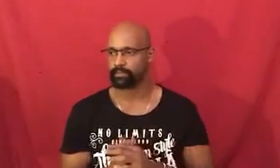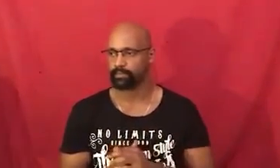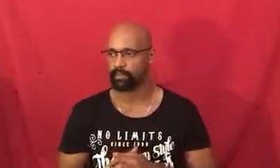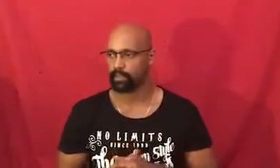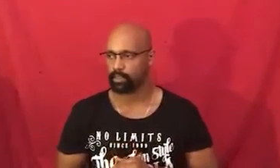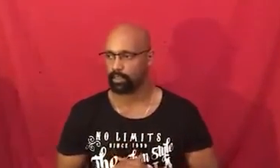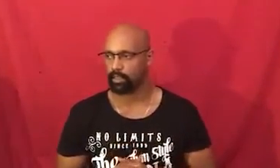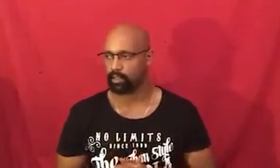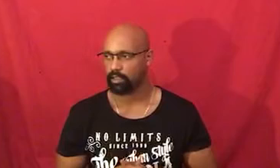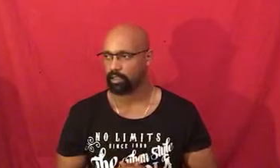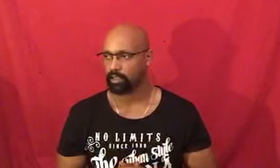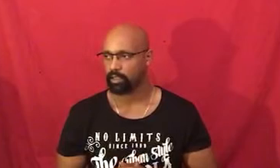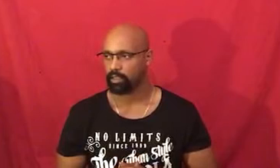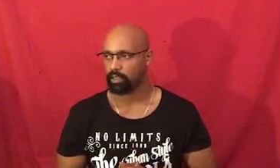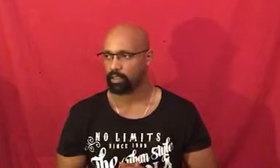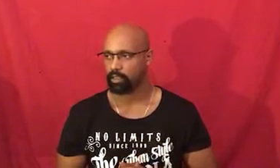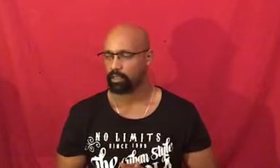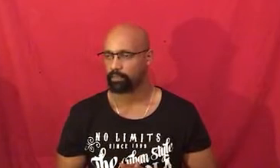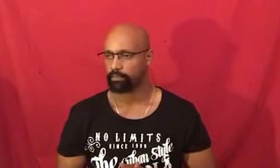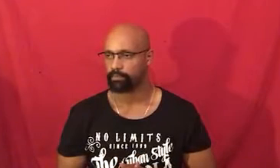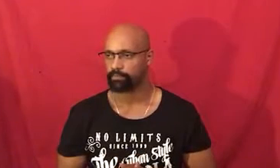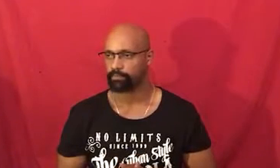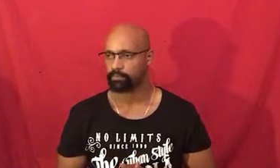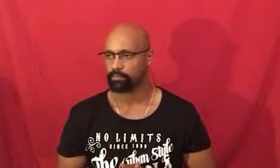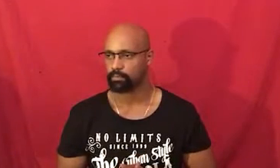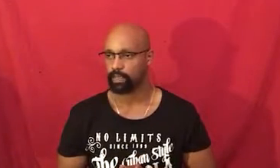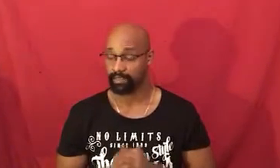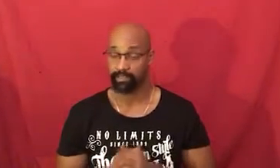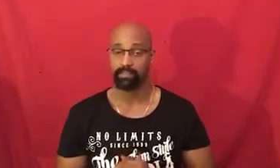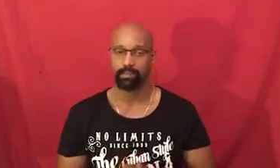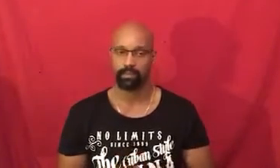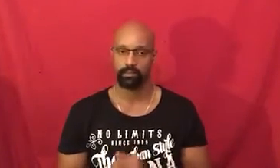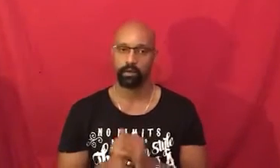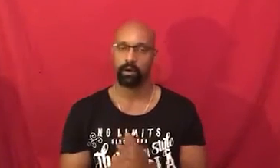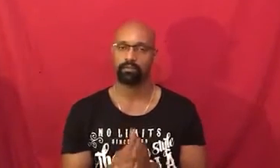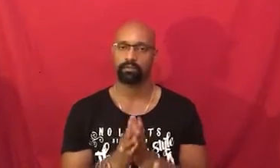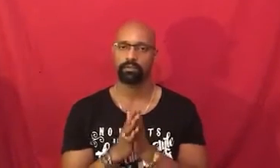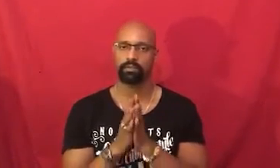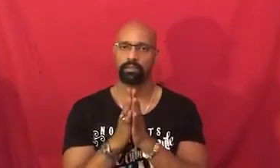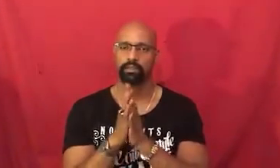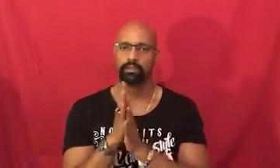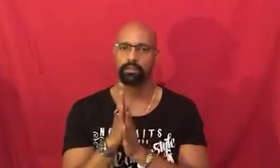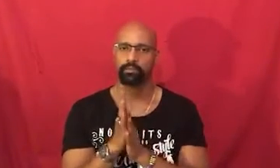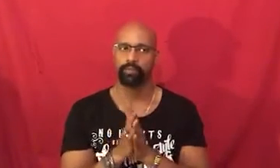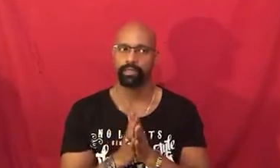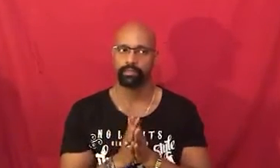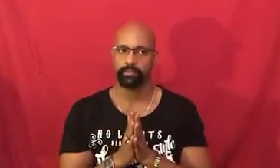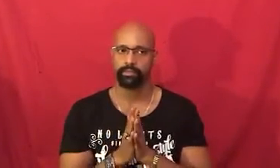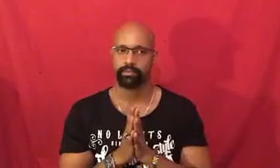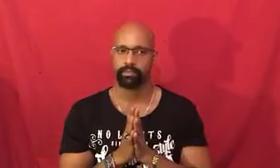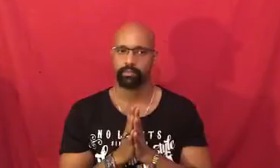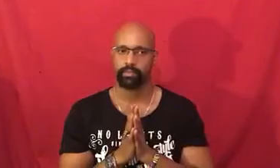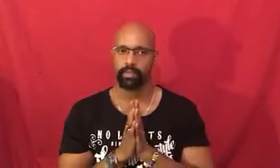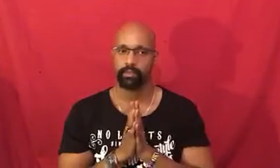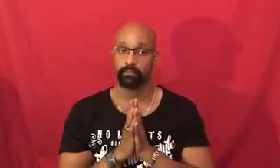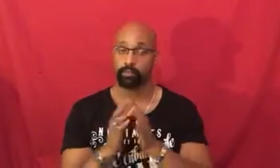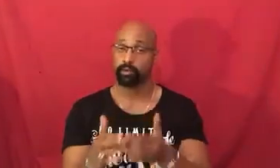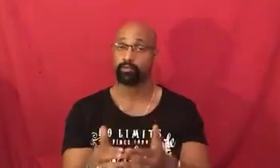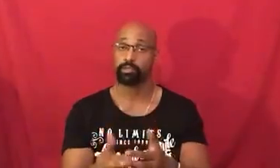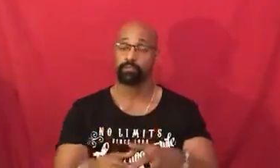and insights are often the basis and the prerequisite